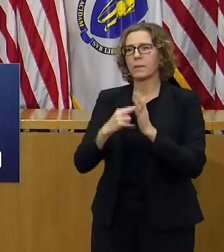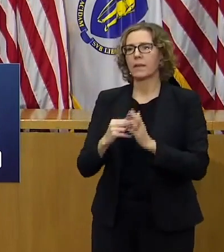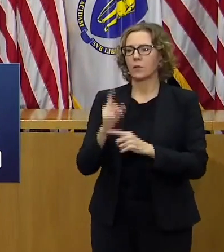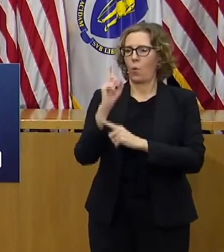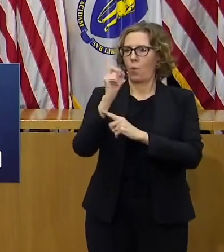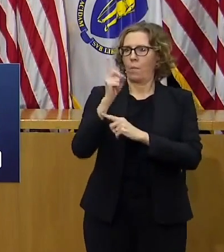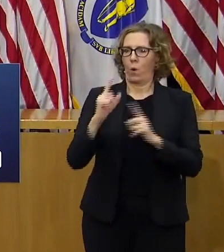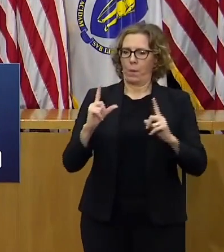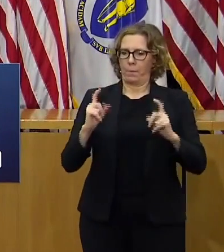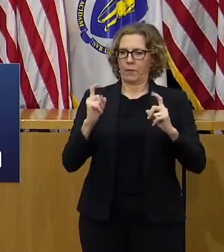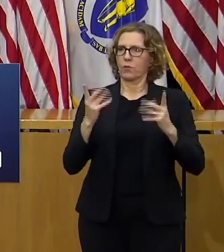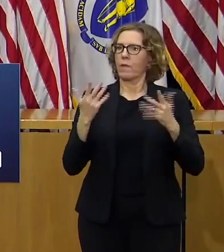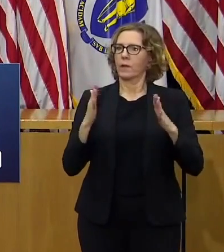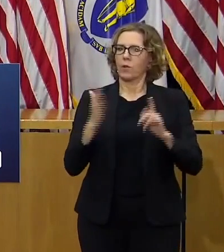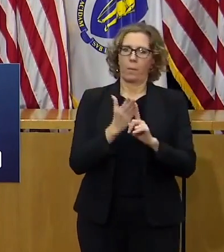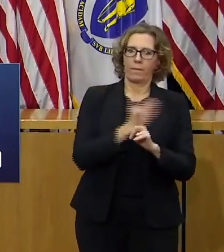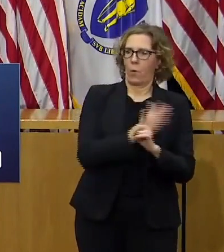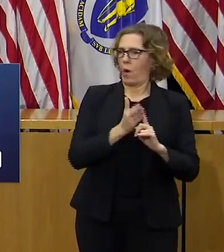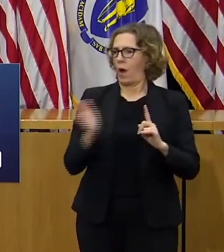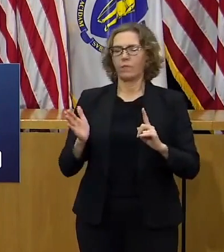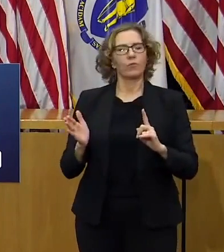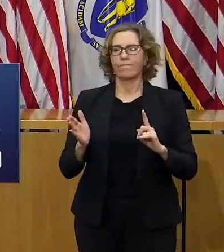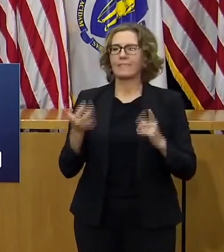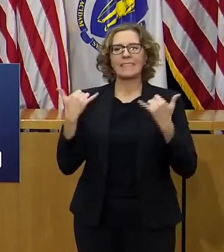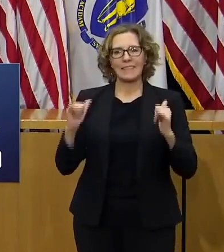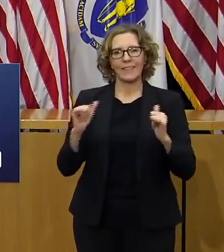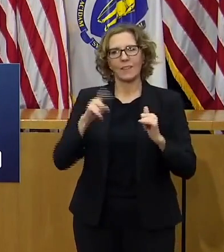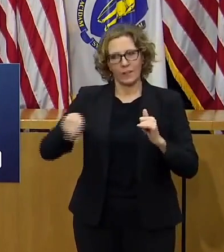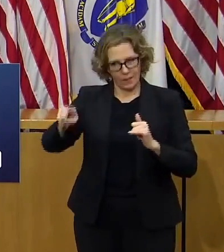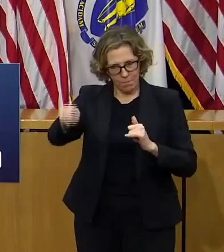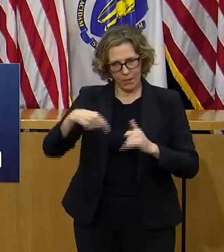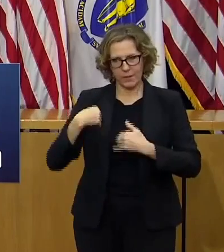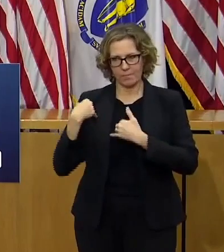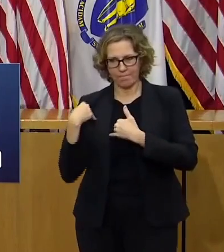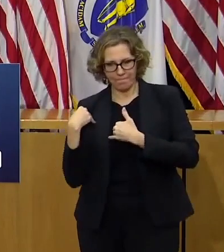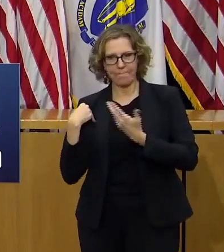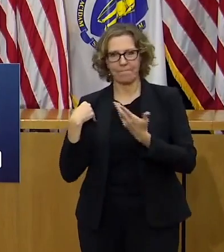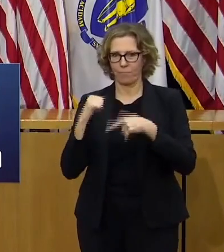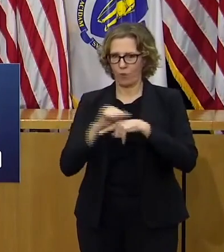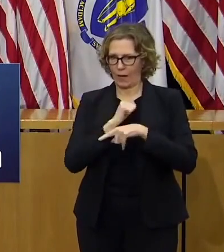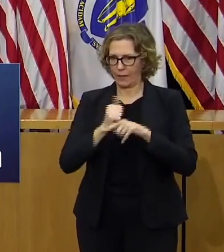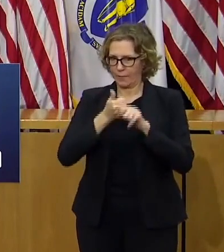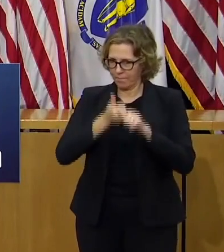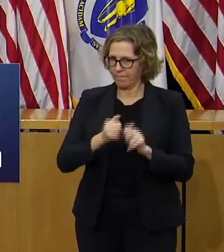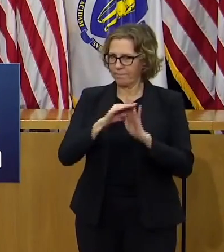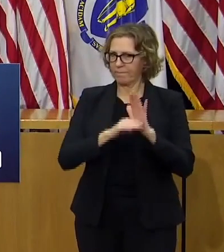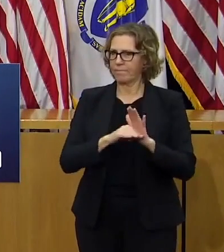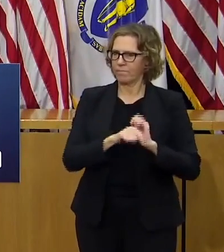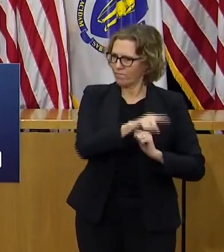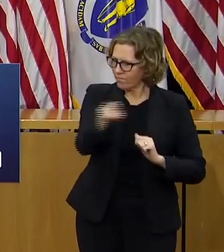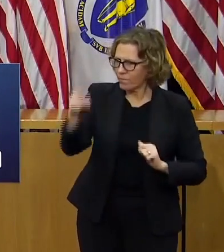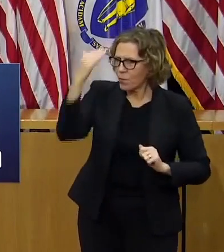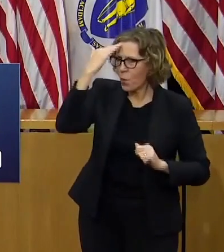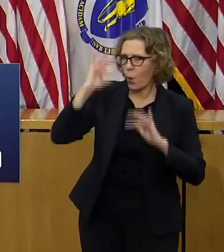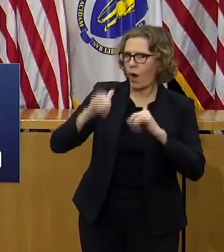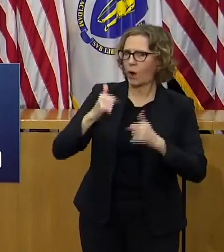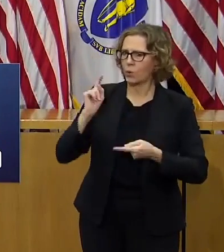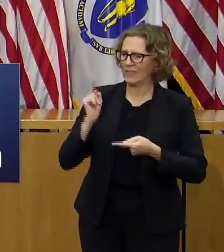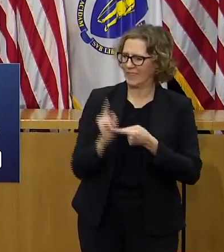other prevention measures that we must all practice every day we all do know how to stop the spread of COVID